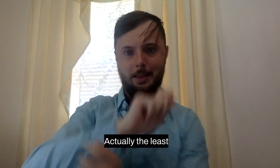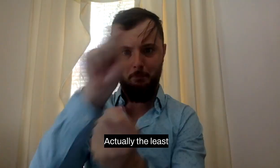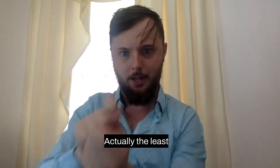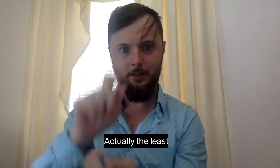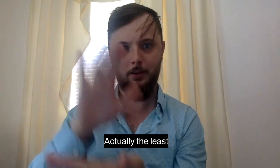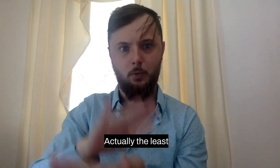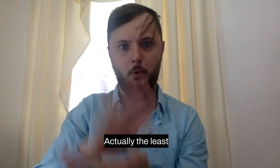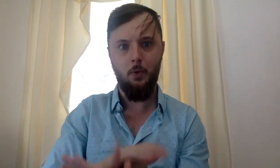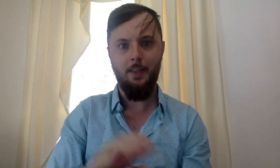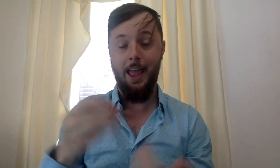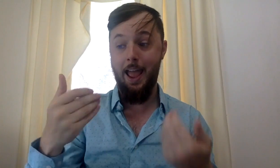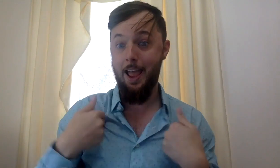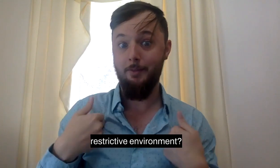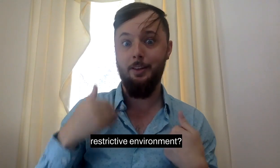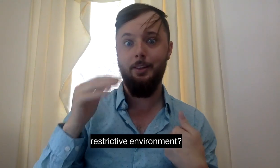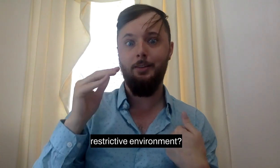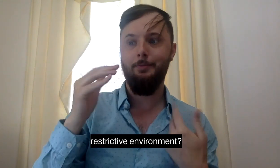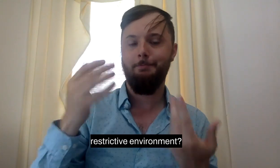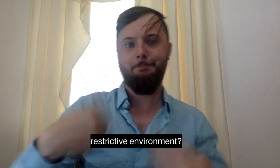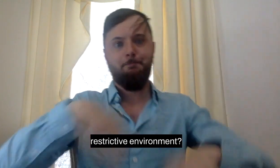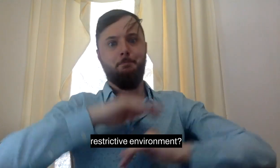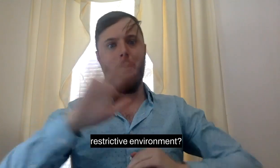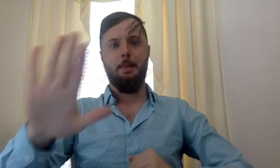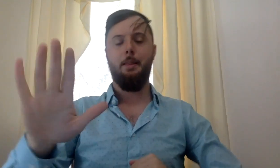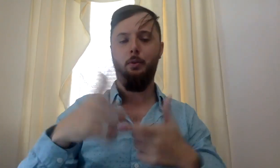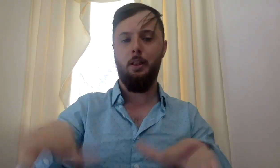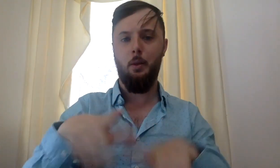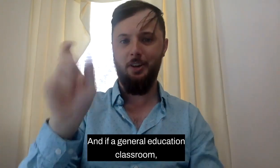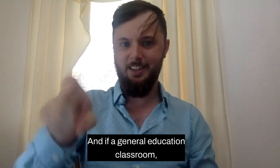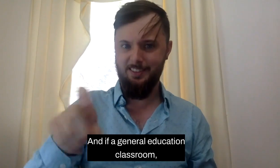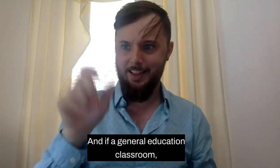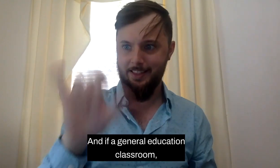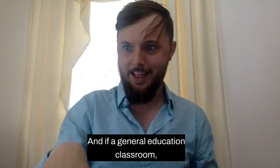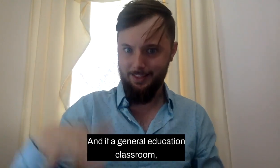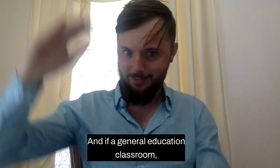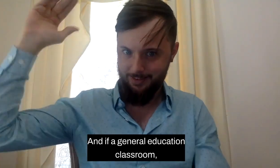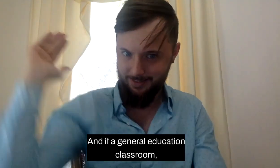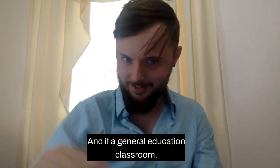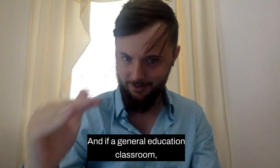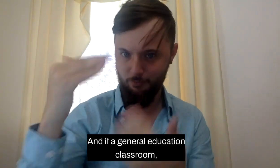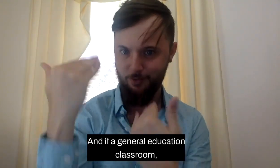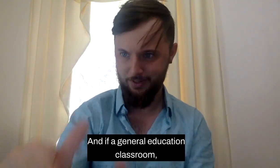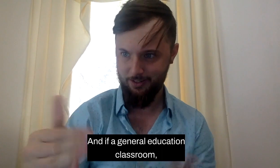least restrictive environment. And if a general education classroom